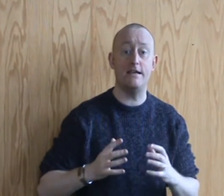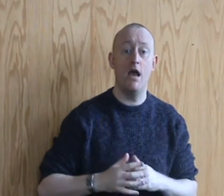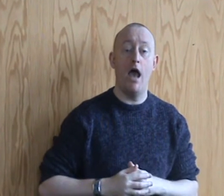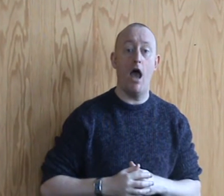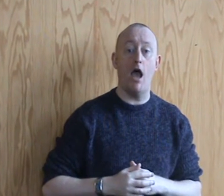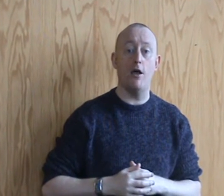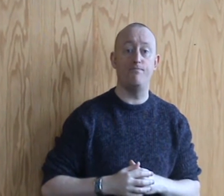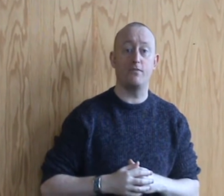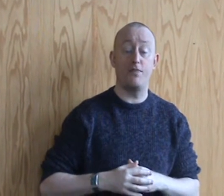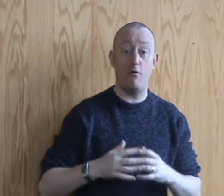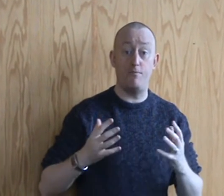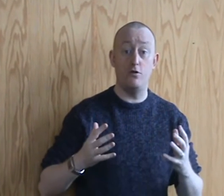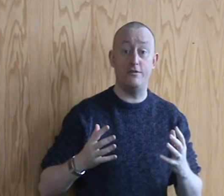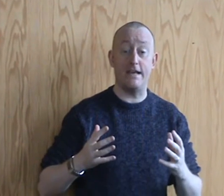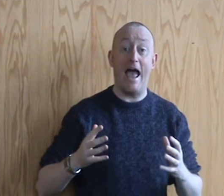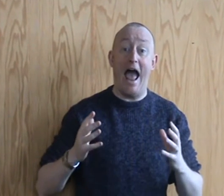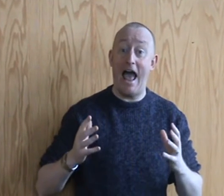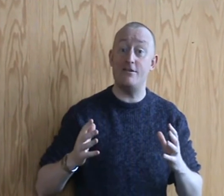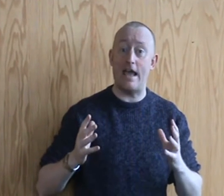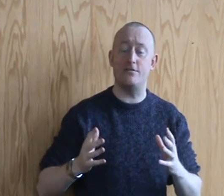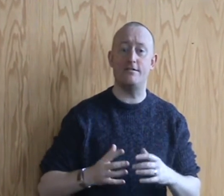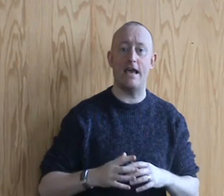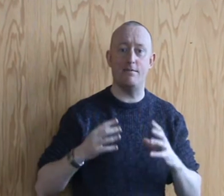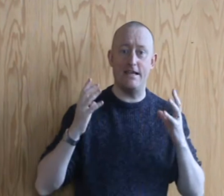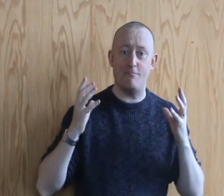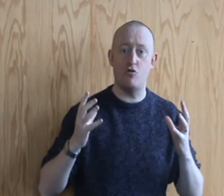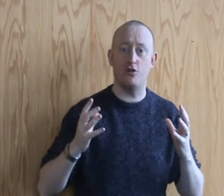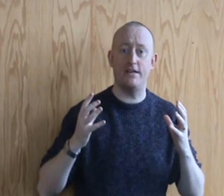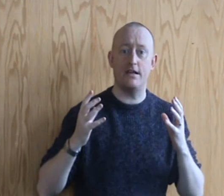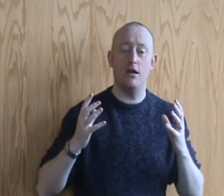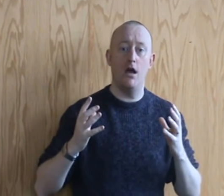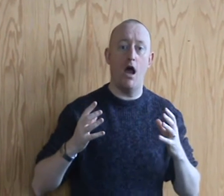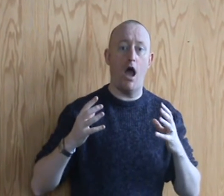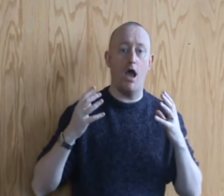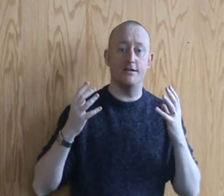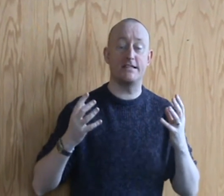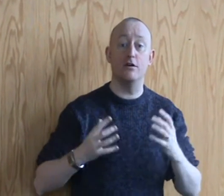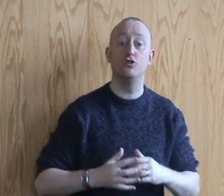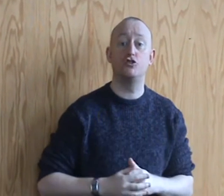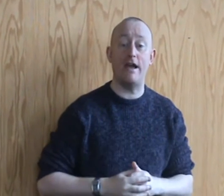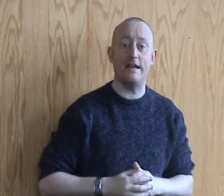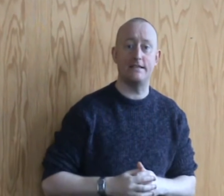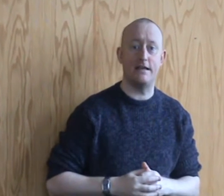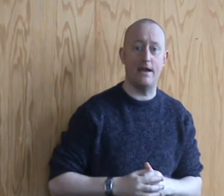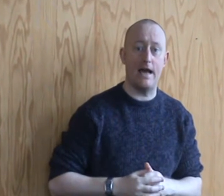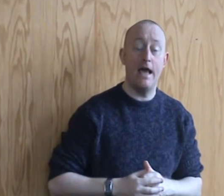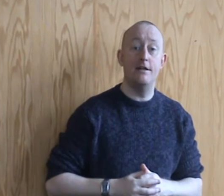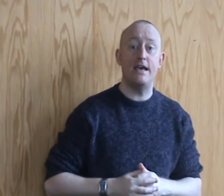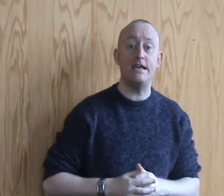therapeutic and entertainment hypnotic skills training seminar taking